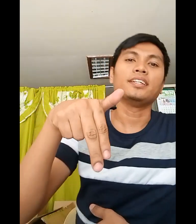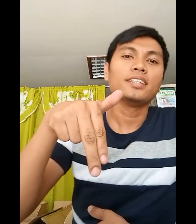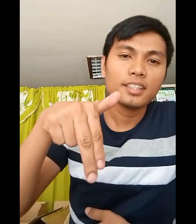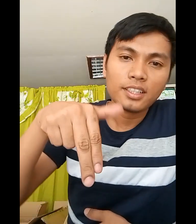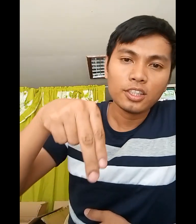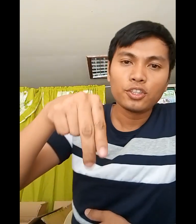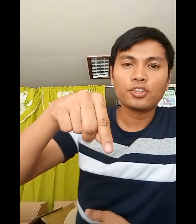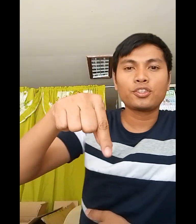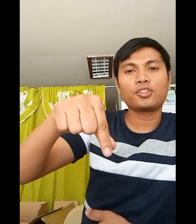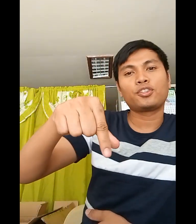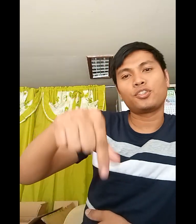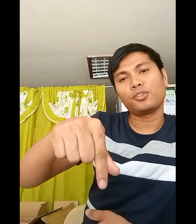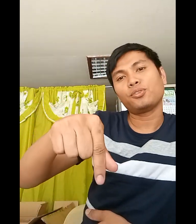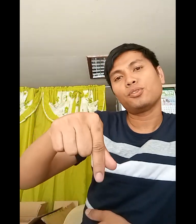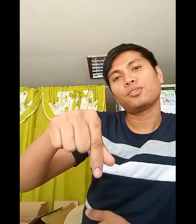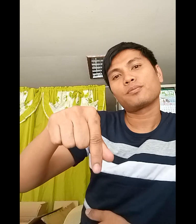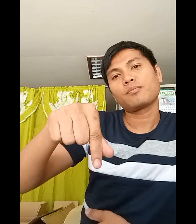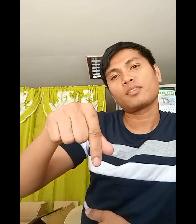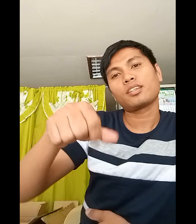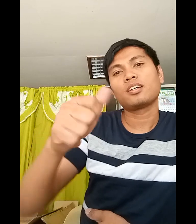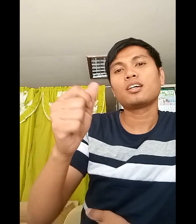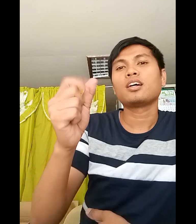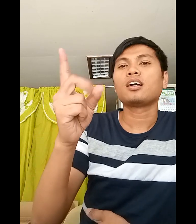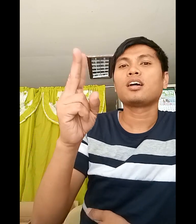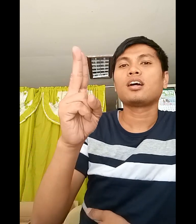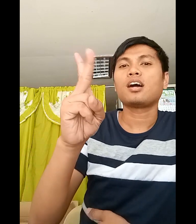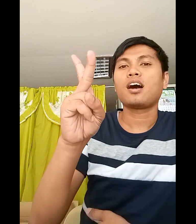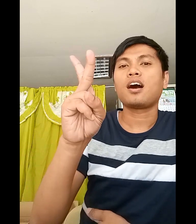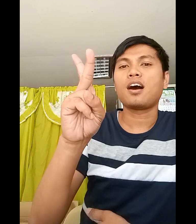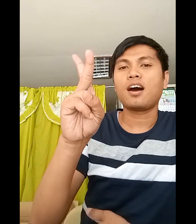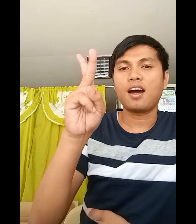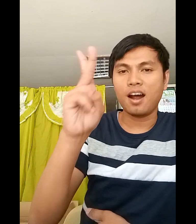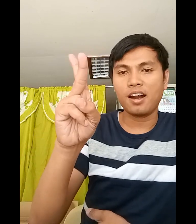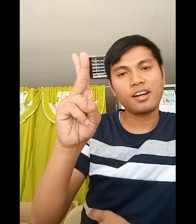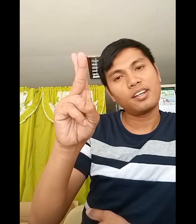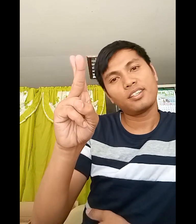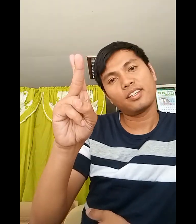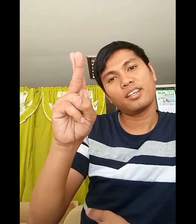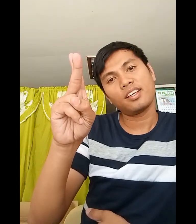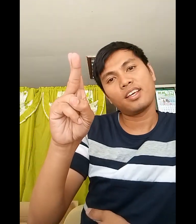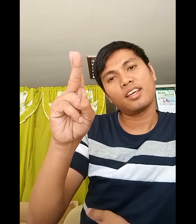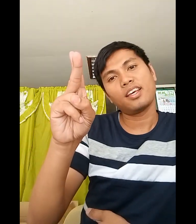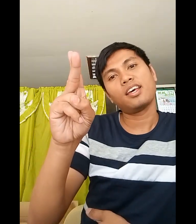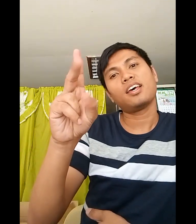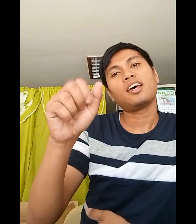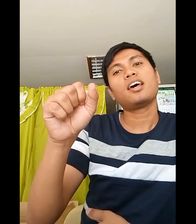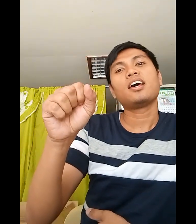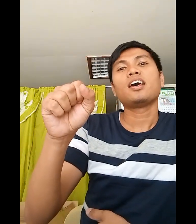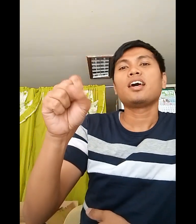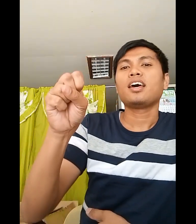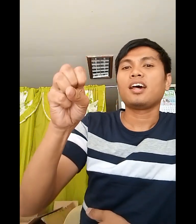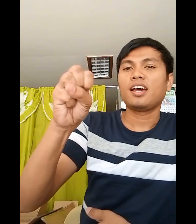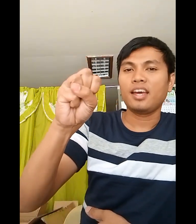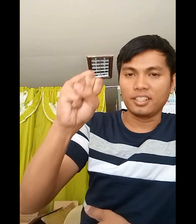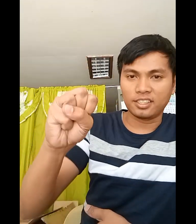Q R S